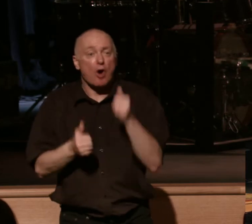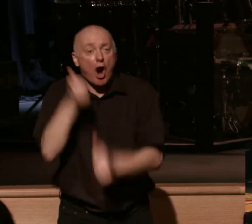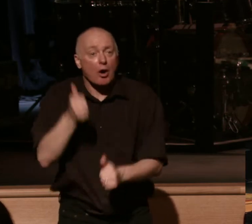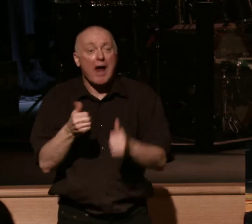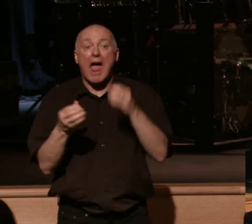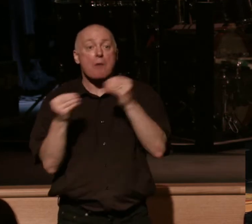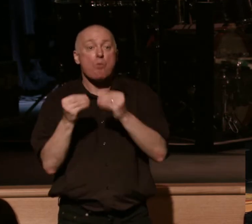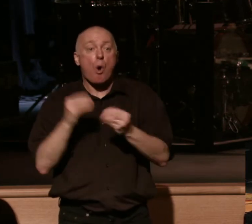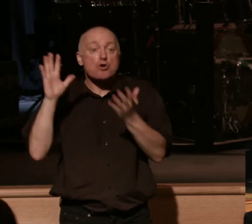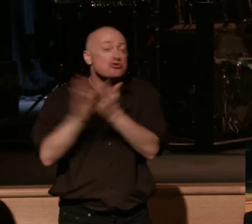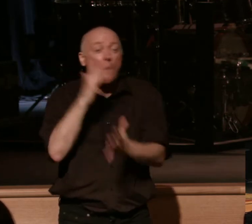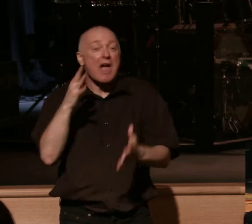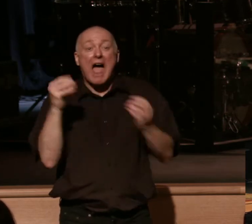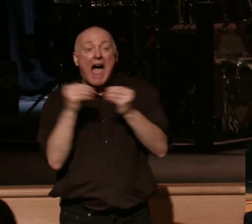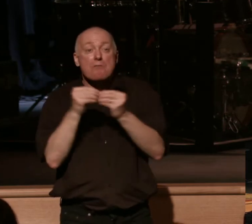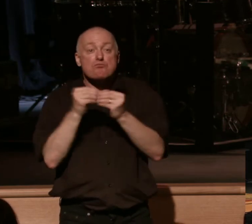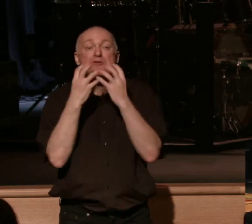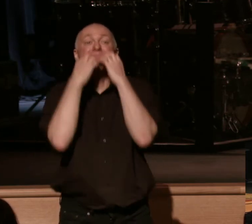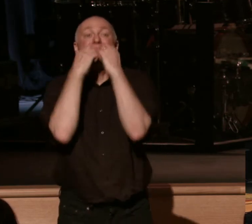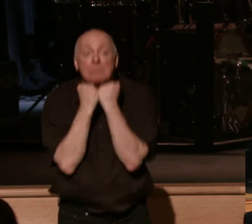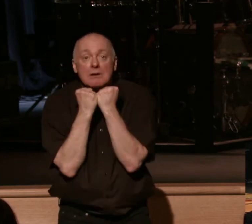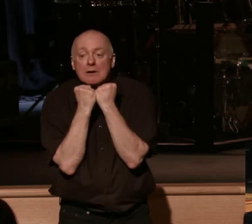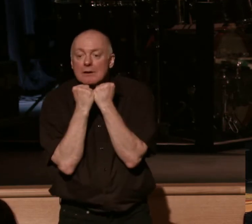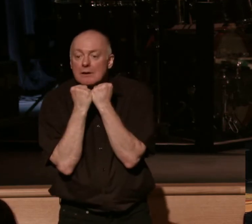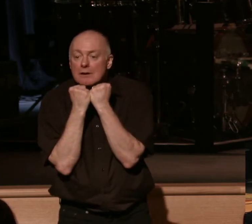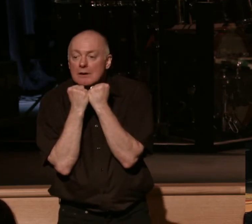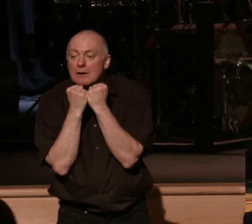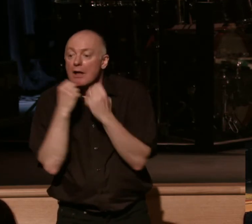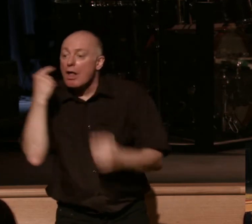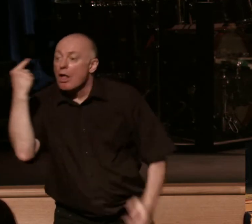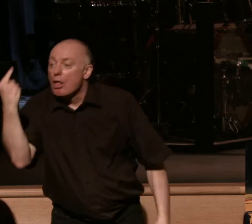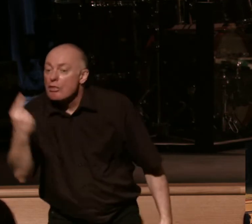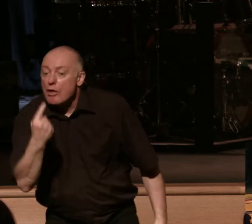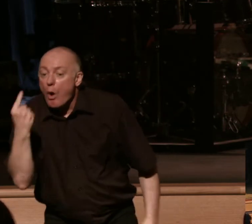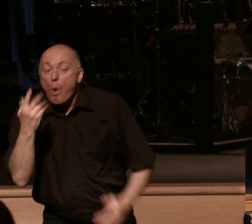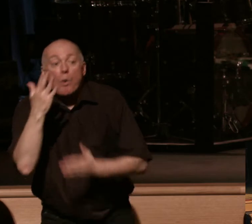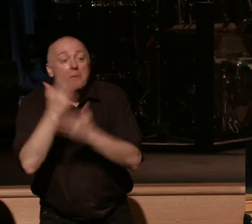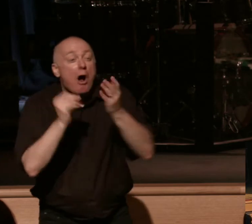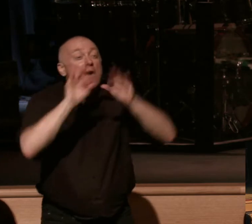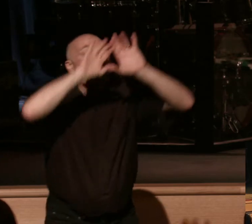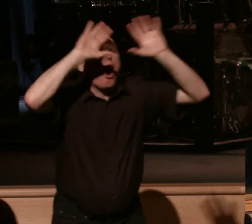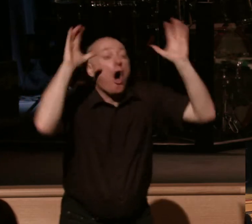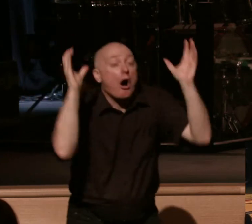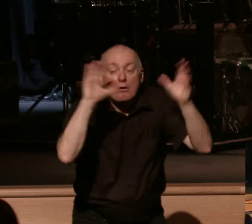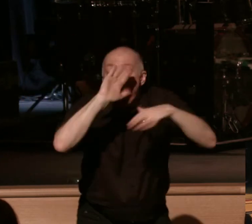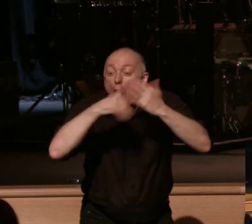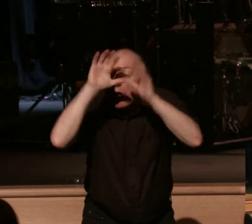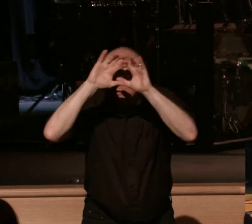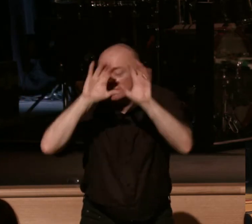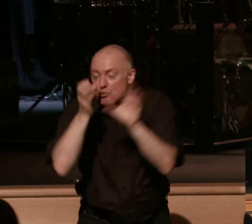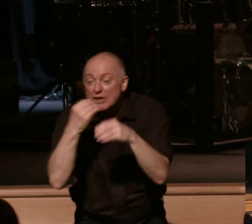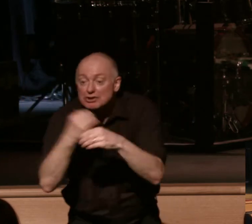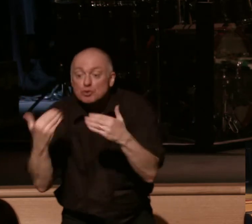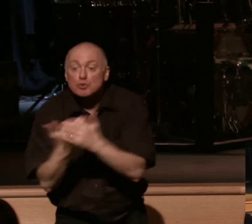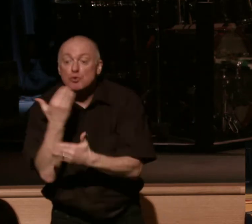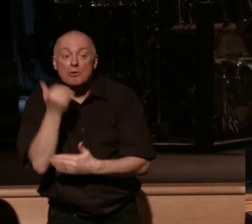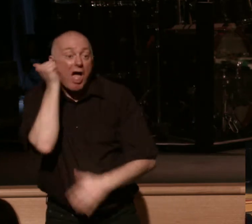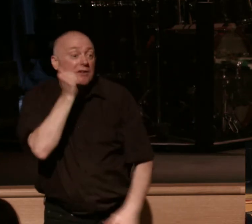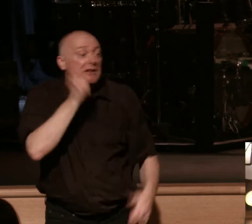glorious and more valuable and the only part of all of creation that actually is being renewed on a day-to-day basis